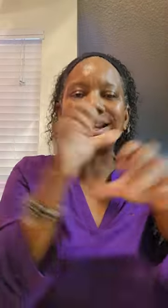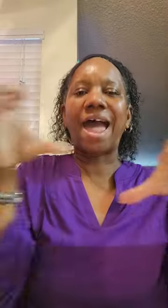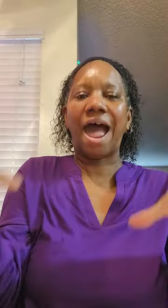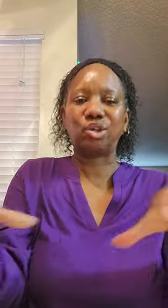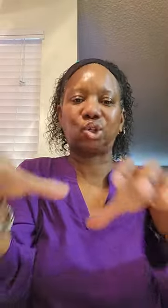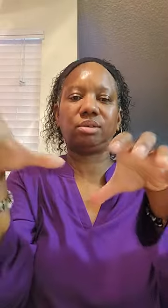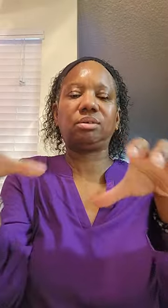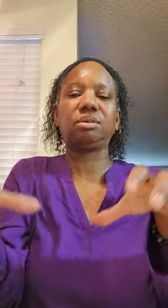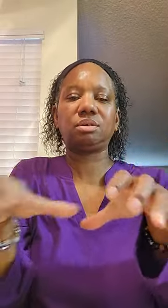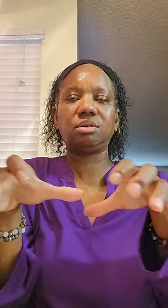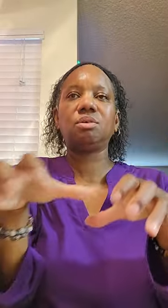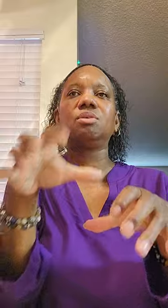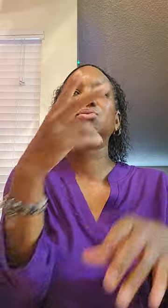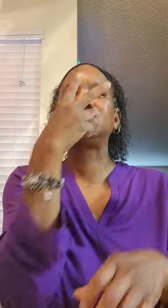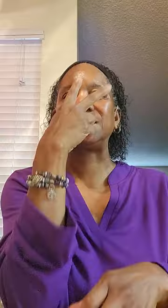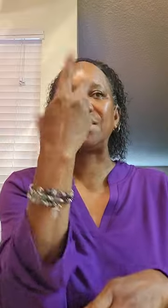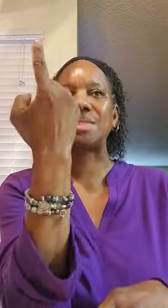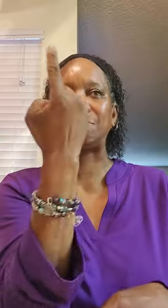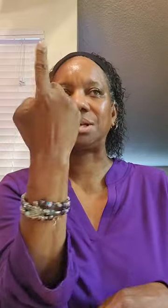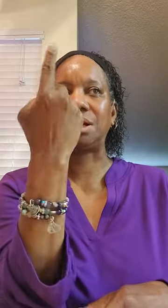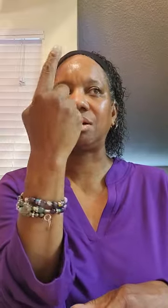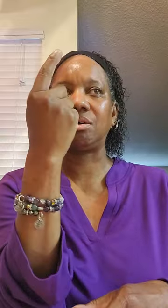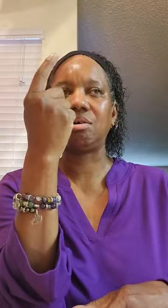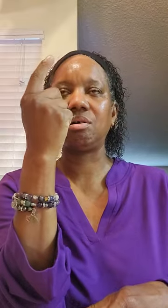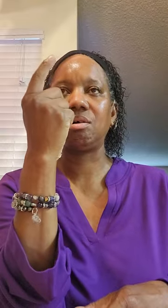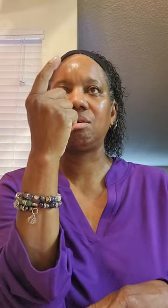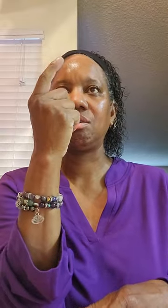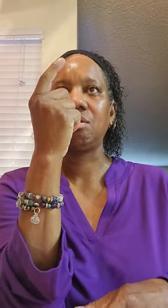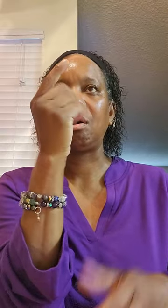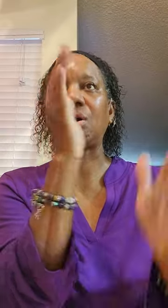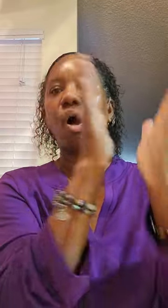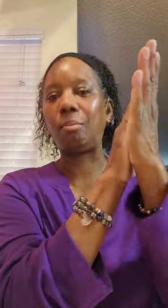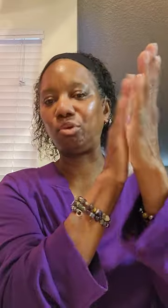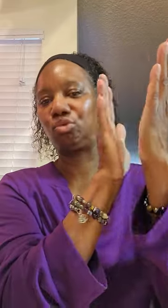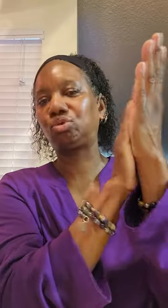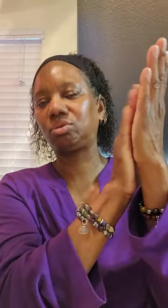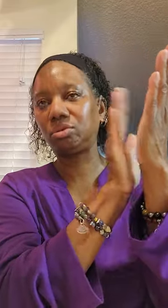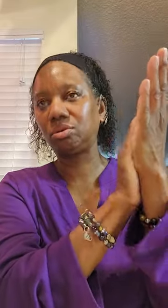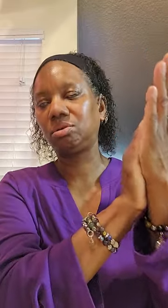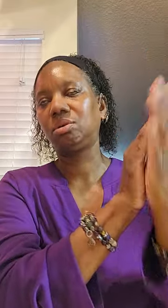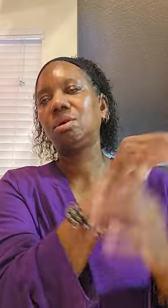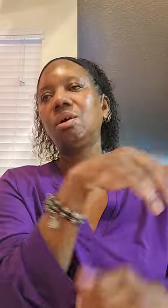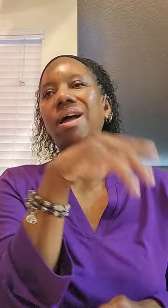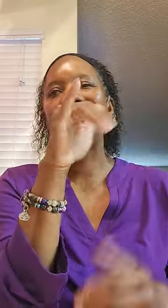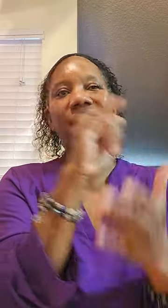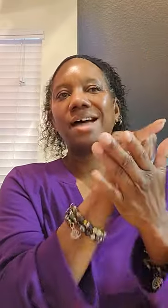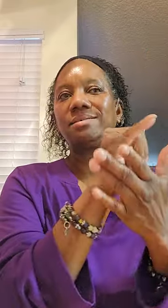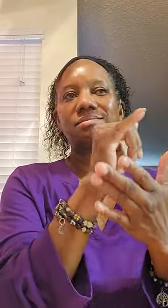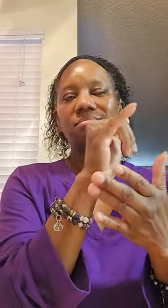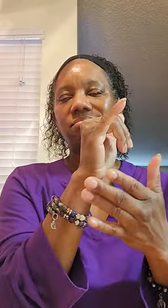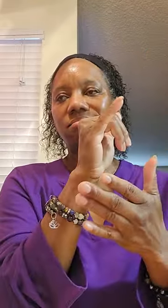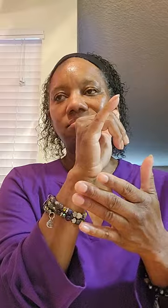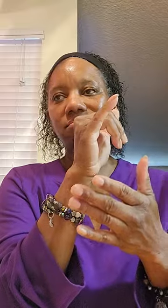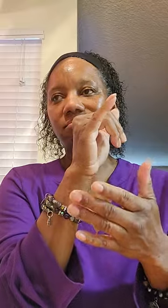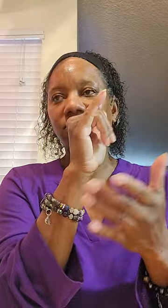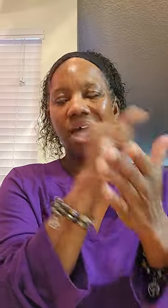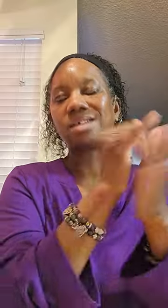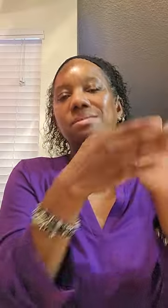actions to see something accomplished. And that's the